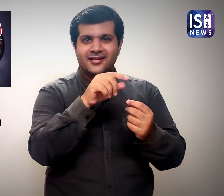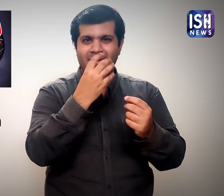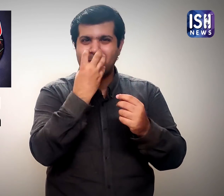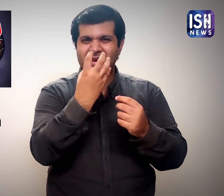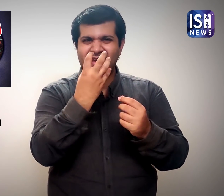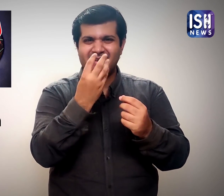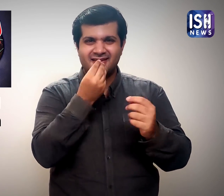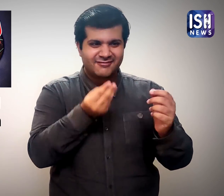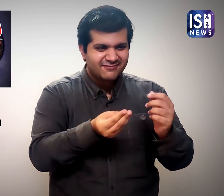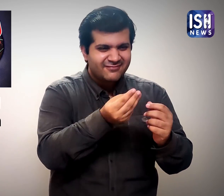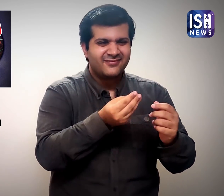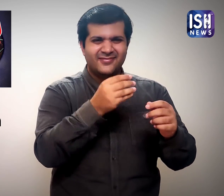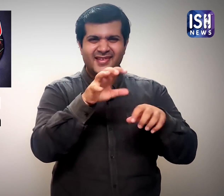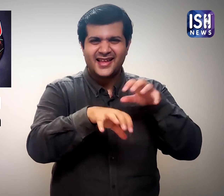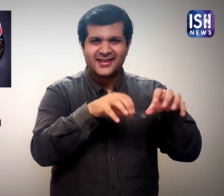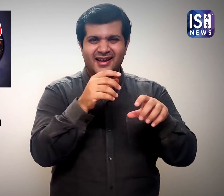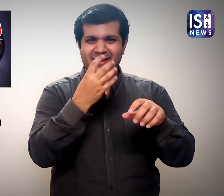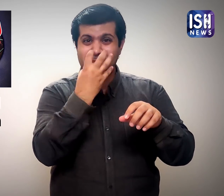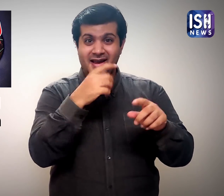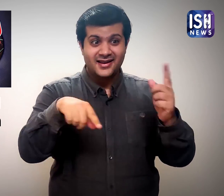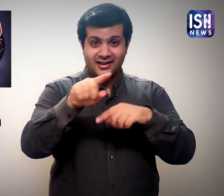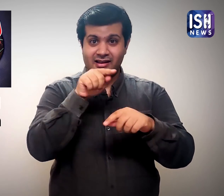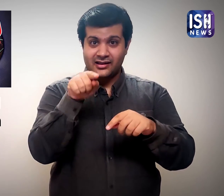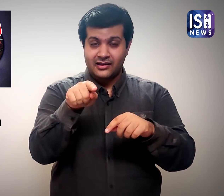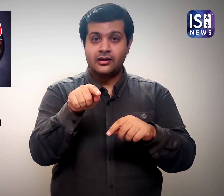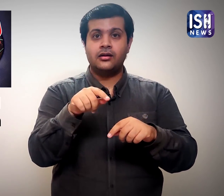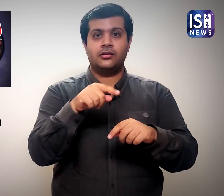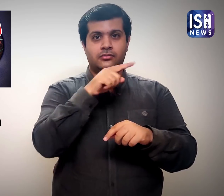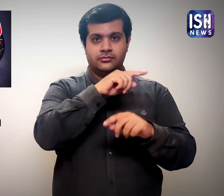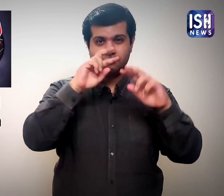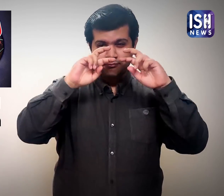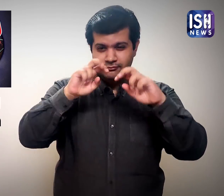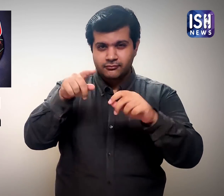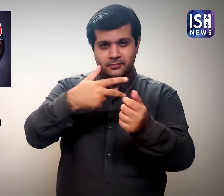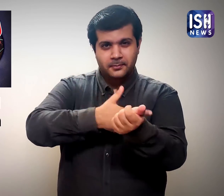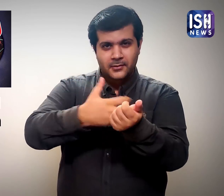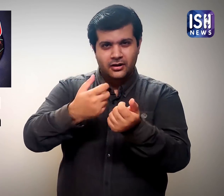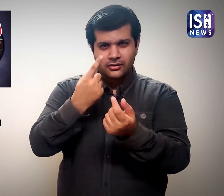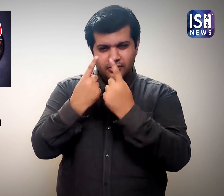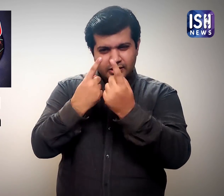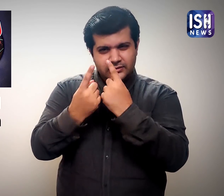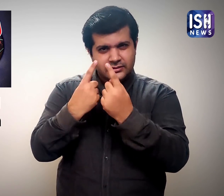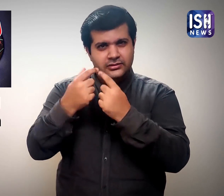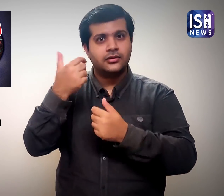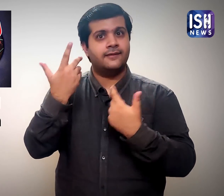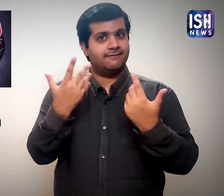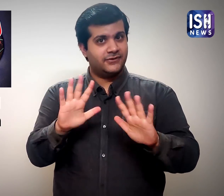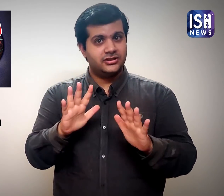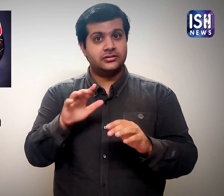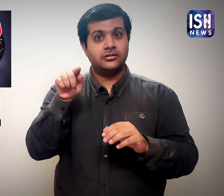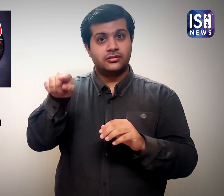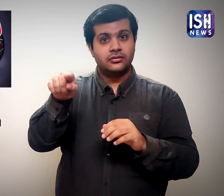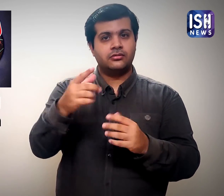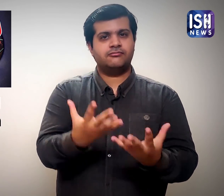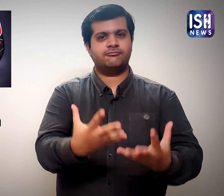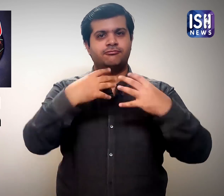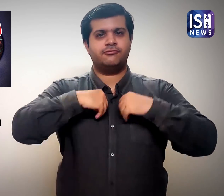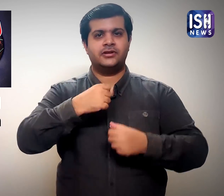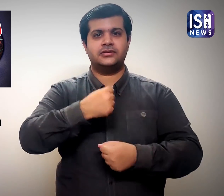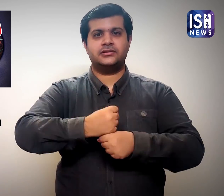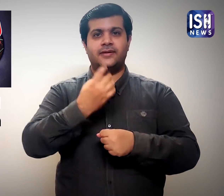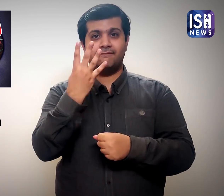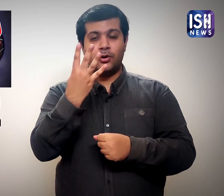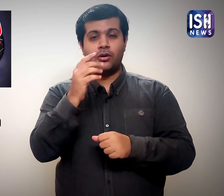that